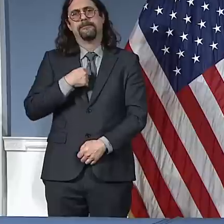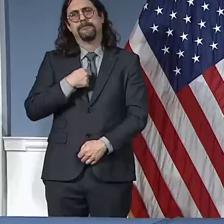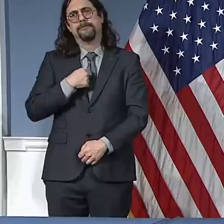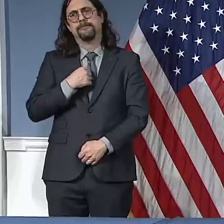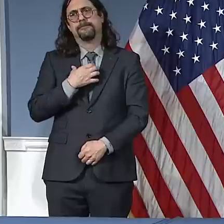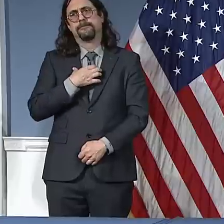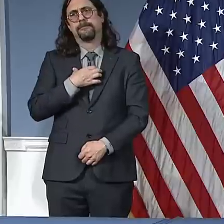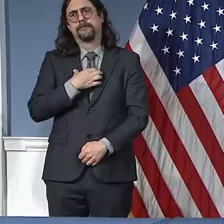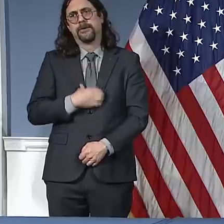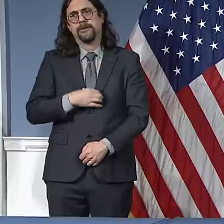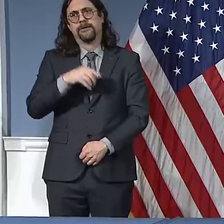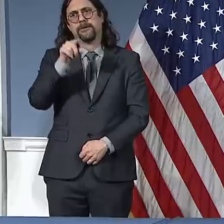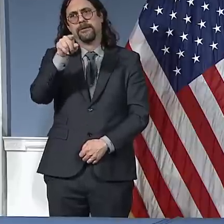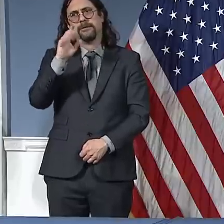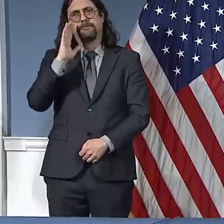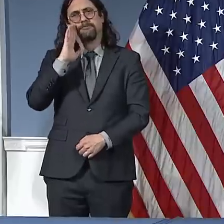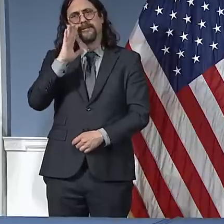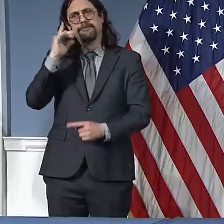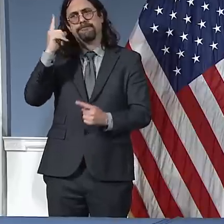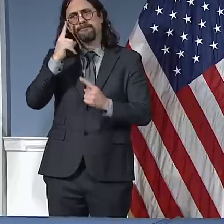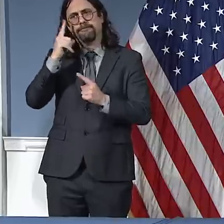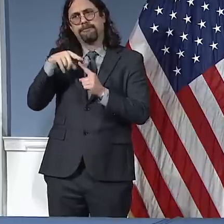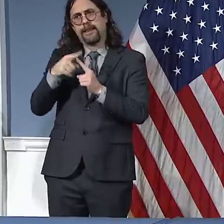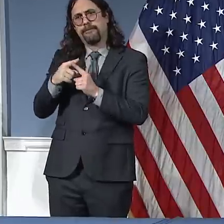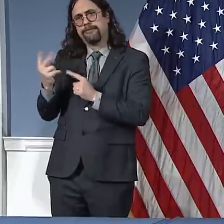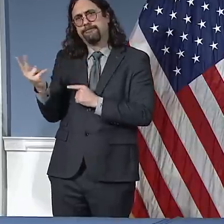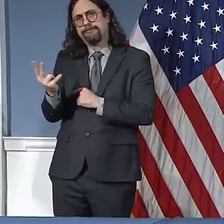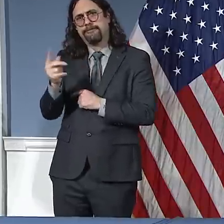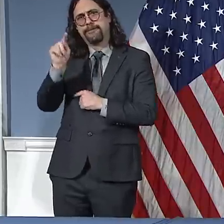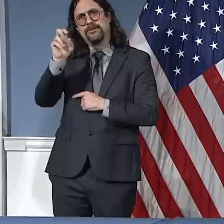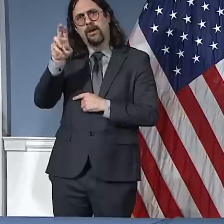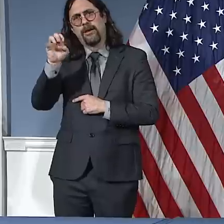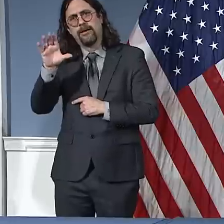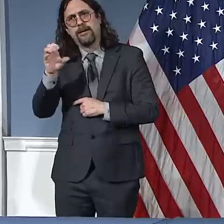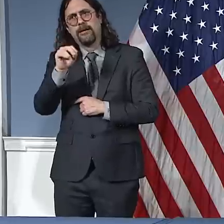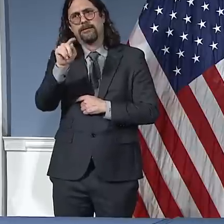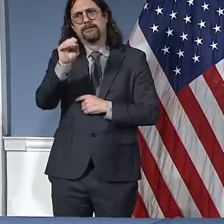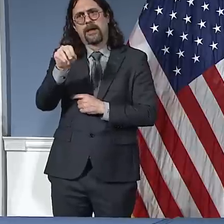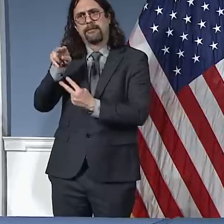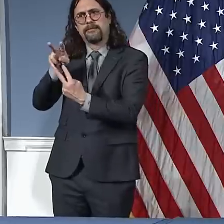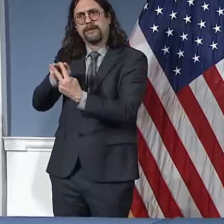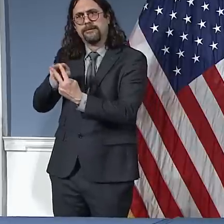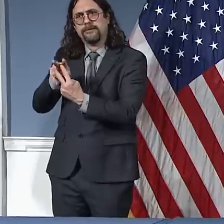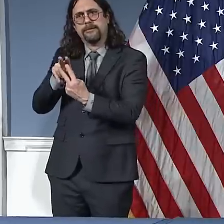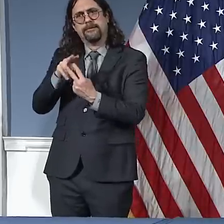and thank you for all you did for this city and this nation. Thank